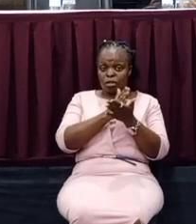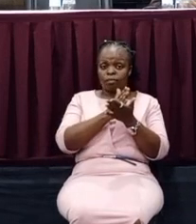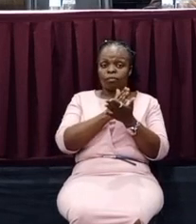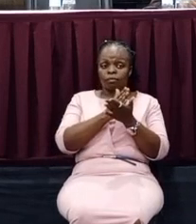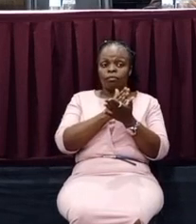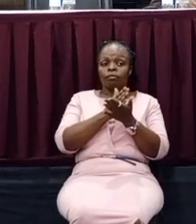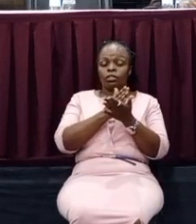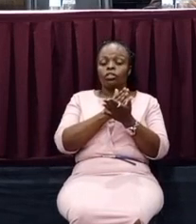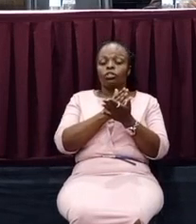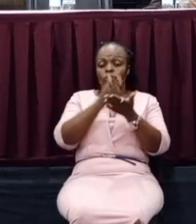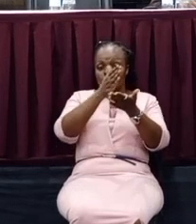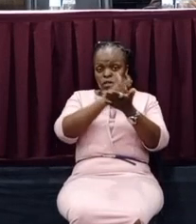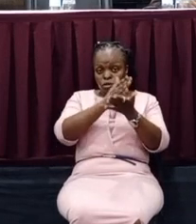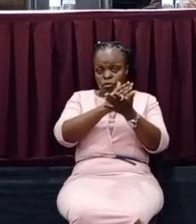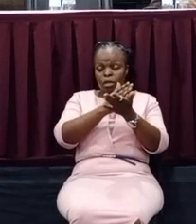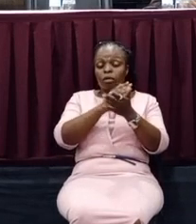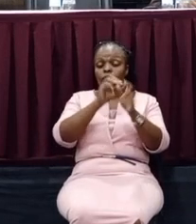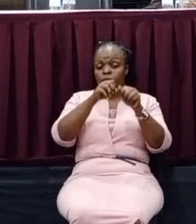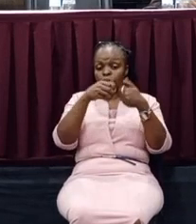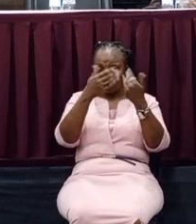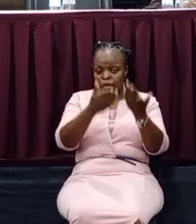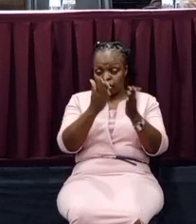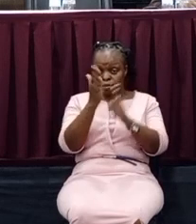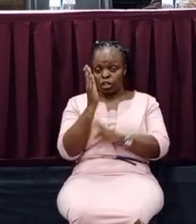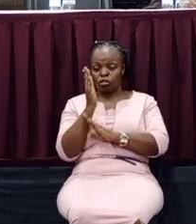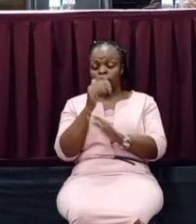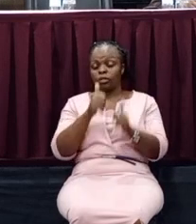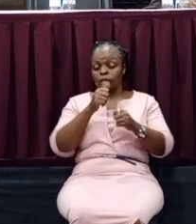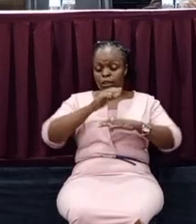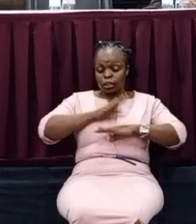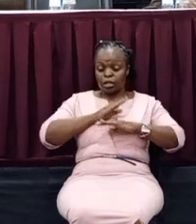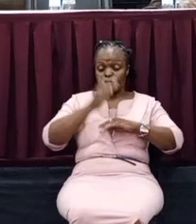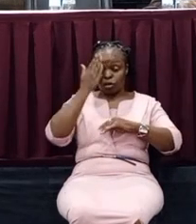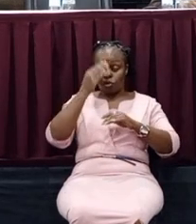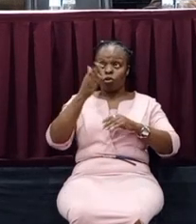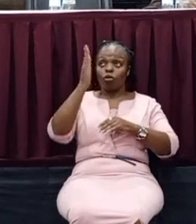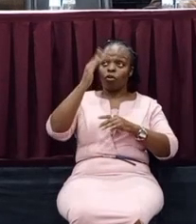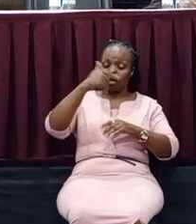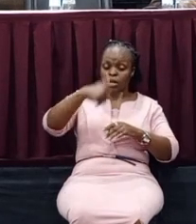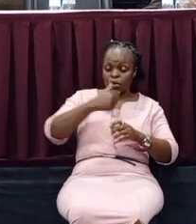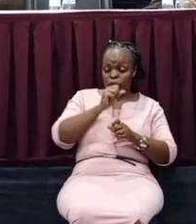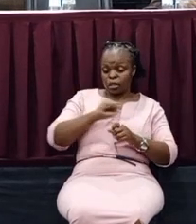assure them that we are going to provide them with a security that is adequate and we know God is on our side to secure the country